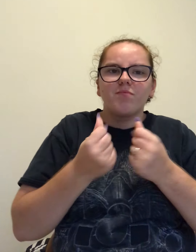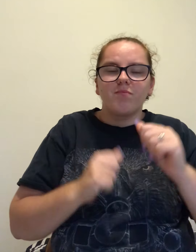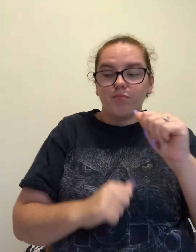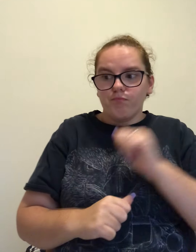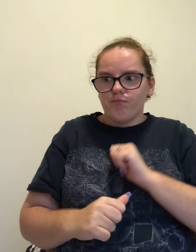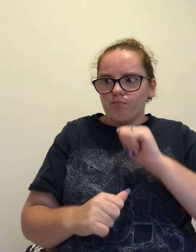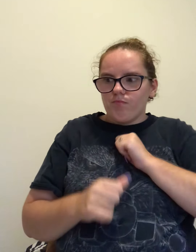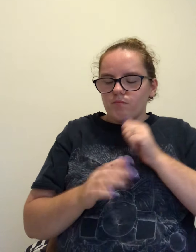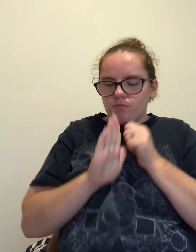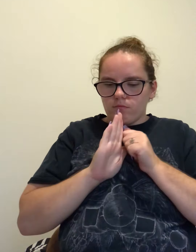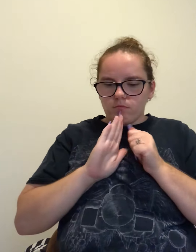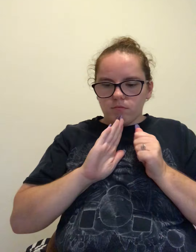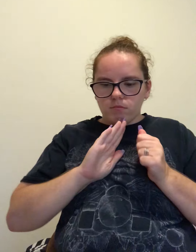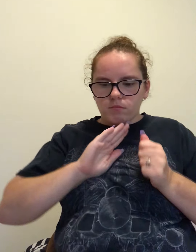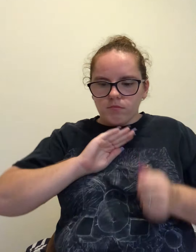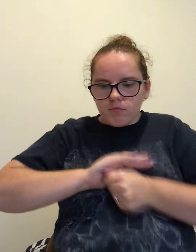invisible